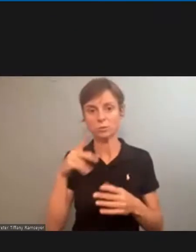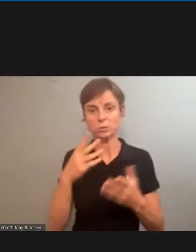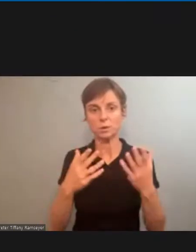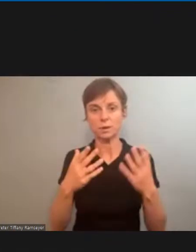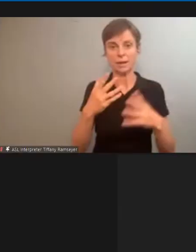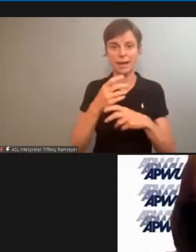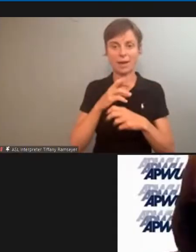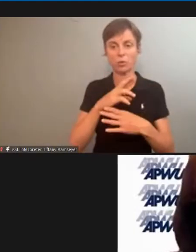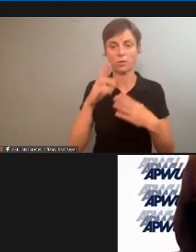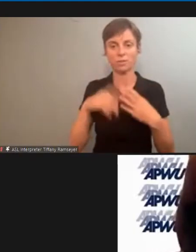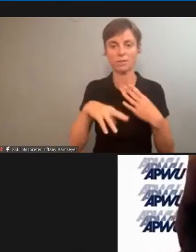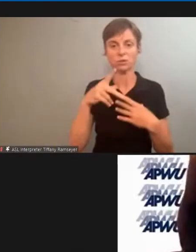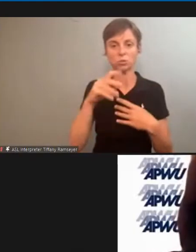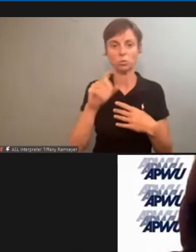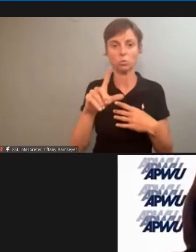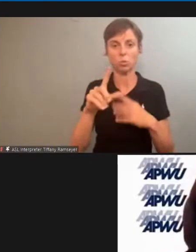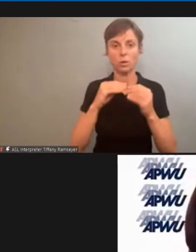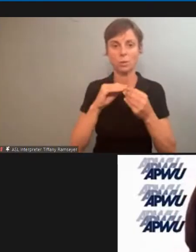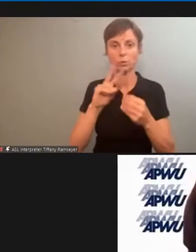result for poll vote number two.